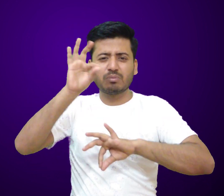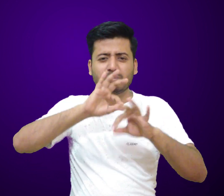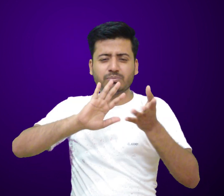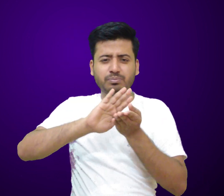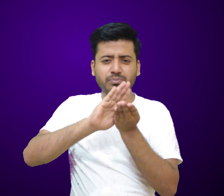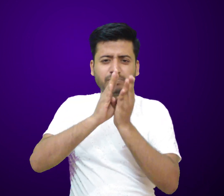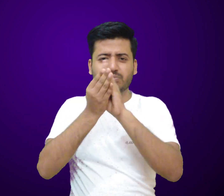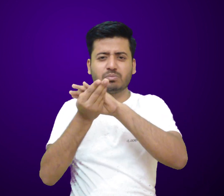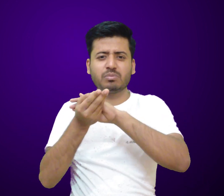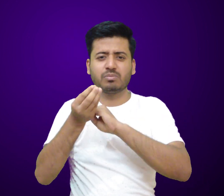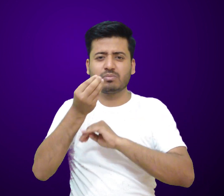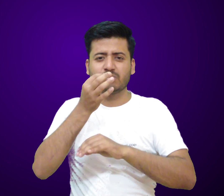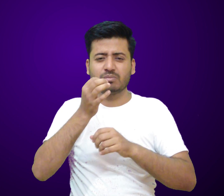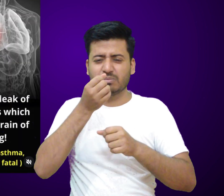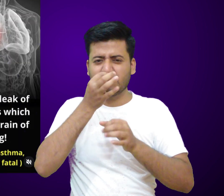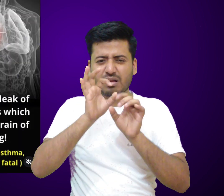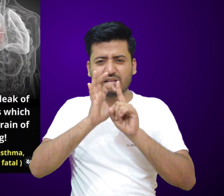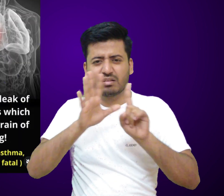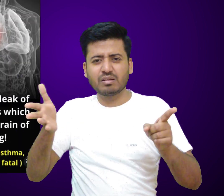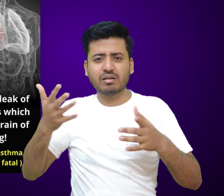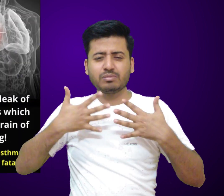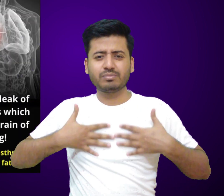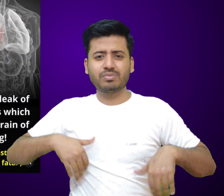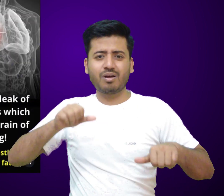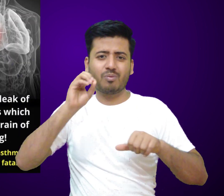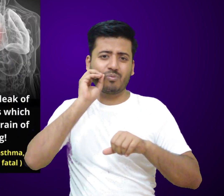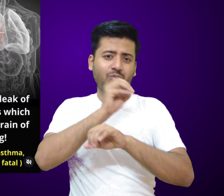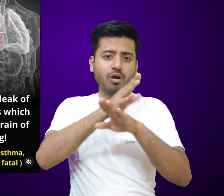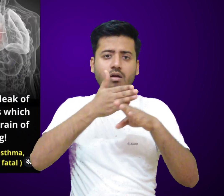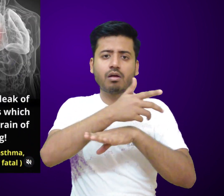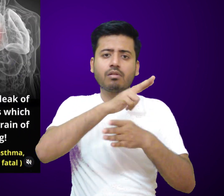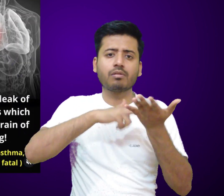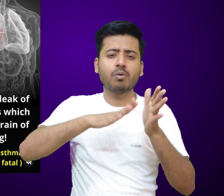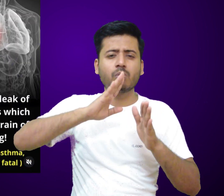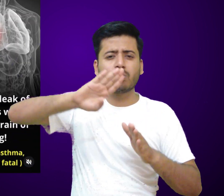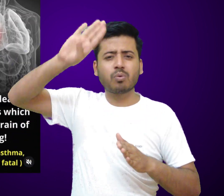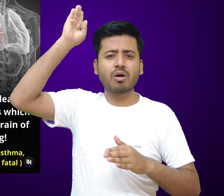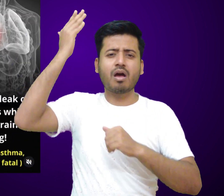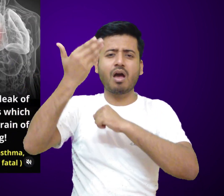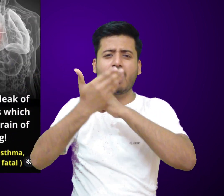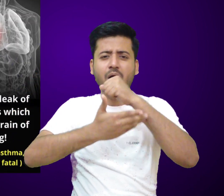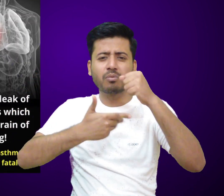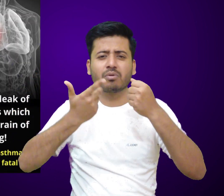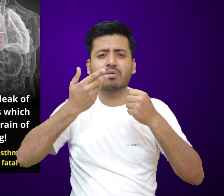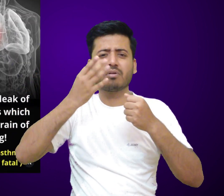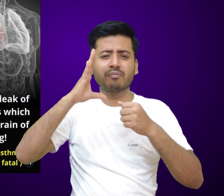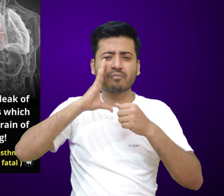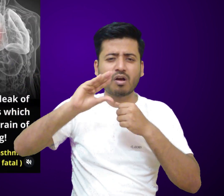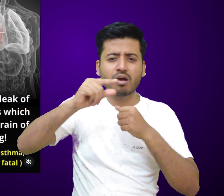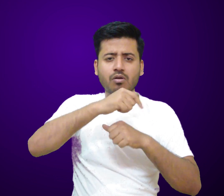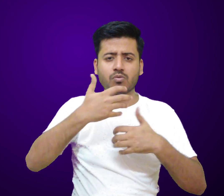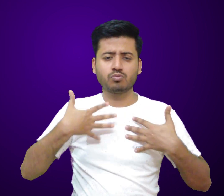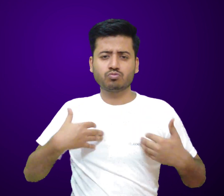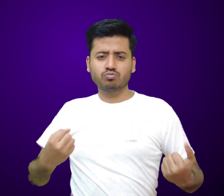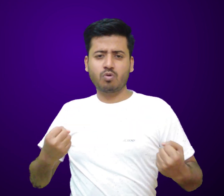it apply to chapatis being cooked on direct gas flame too? The doctor's take. We talked to a popular Delhi-based medical